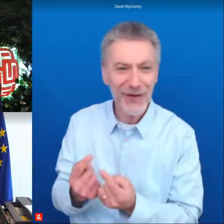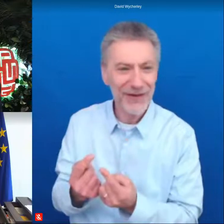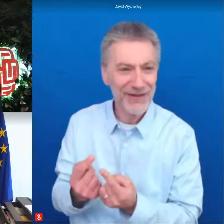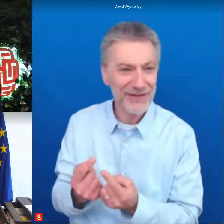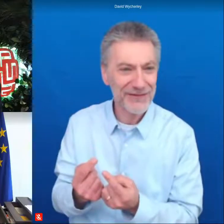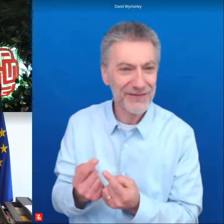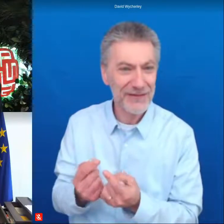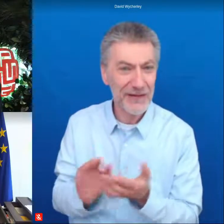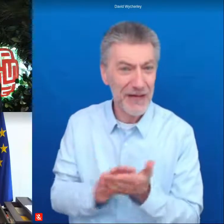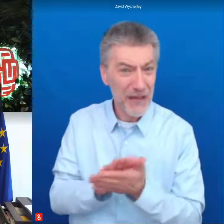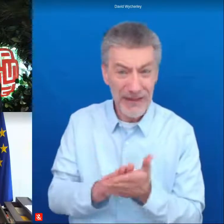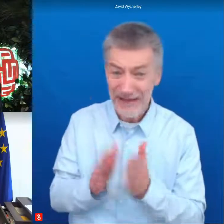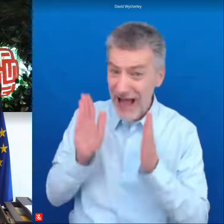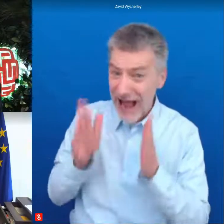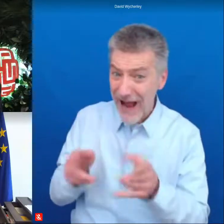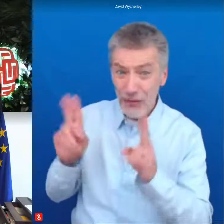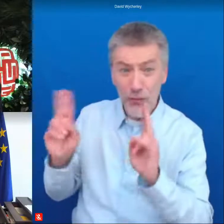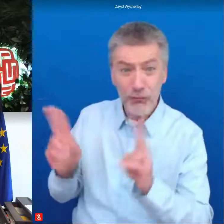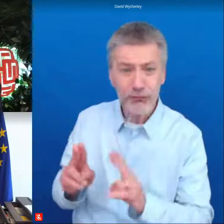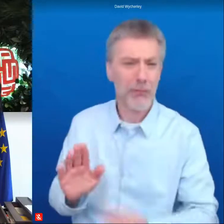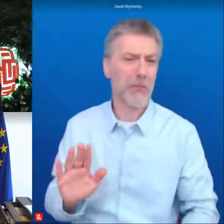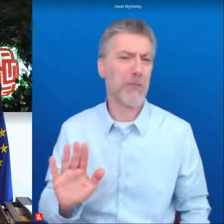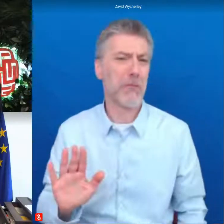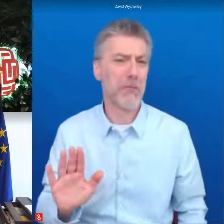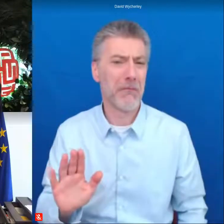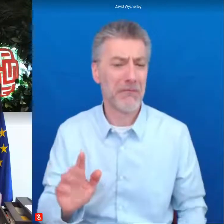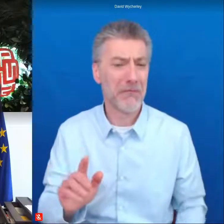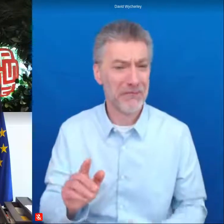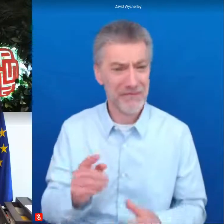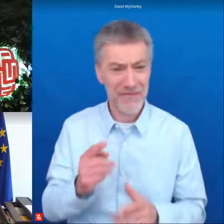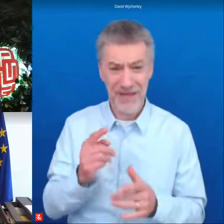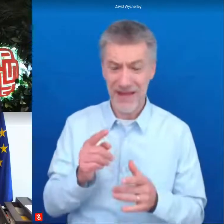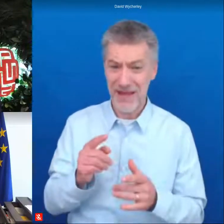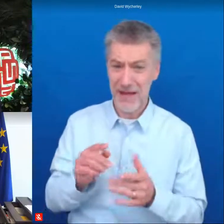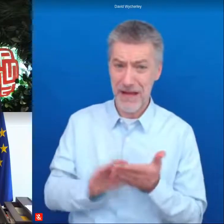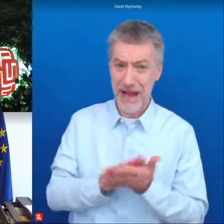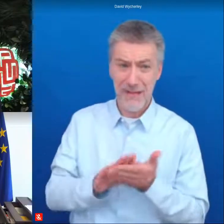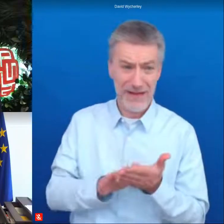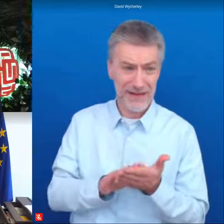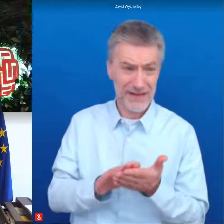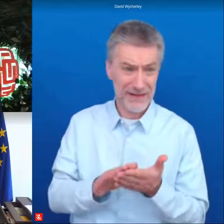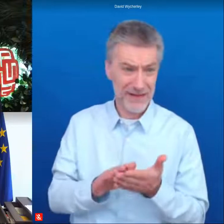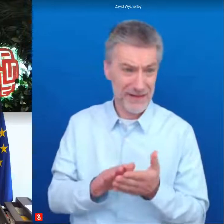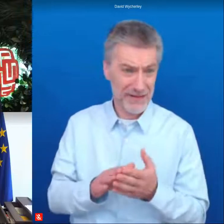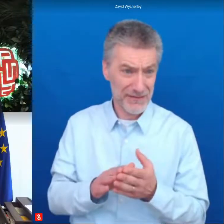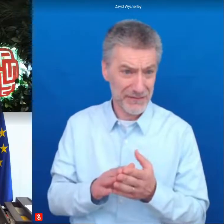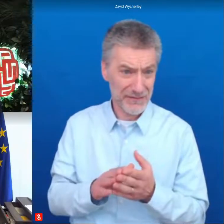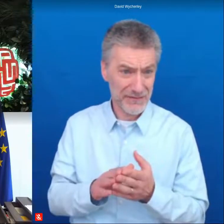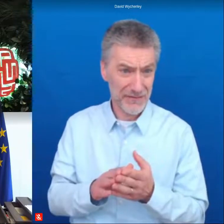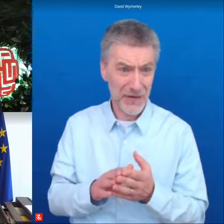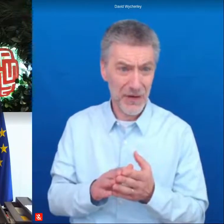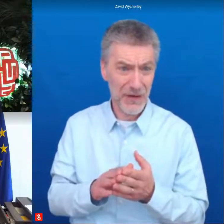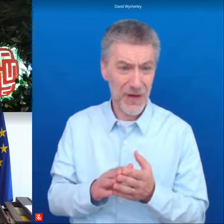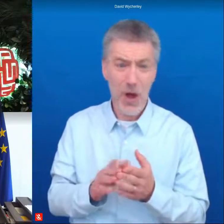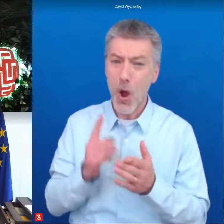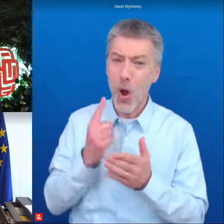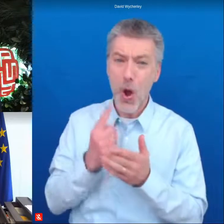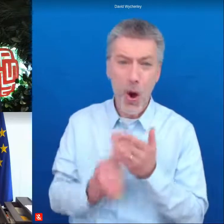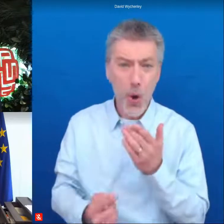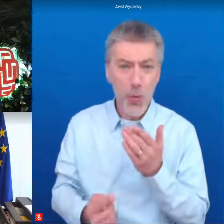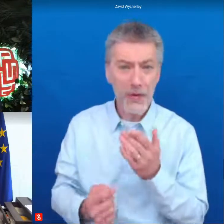have to go and i'm trying to answer rocio's concern they don't all have to go into tradables into open